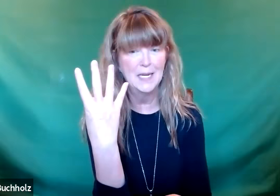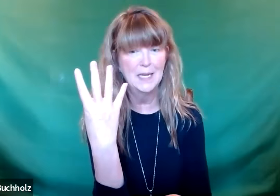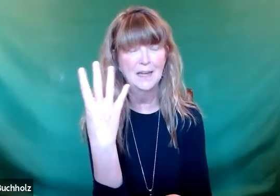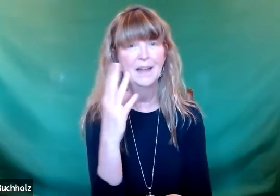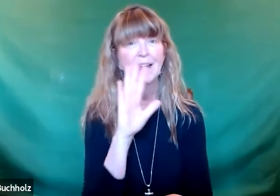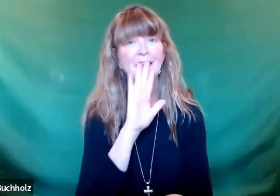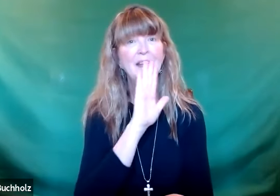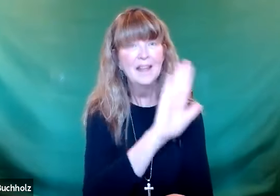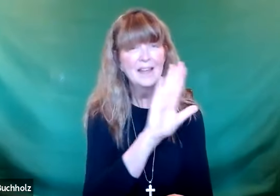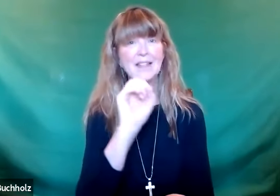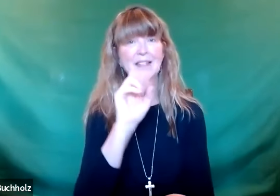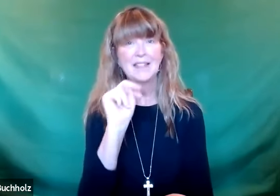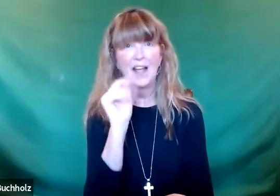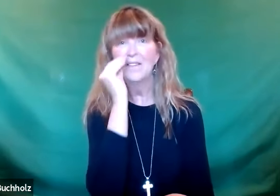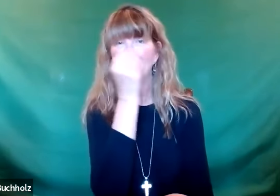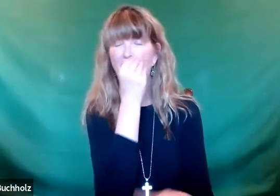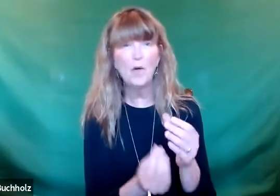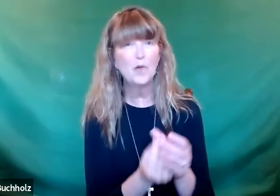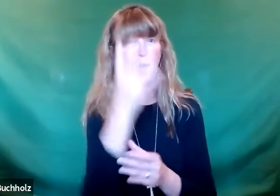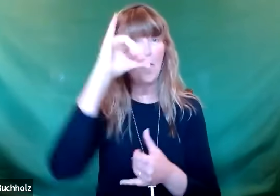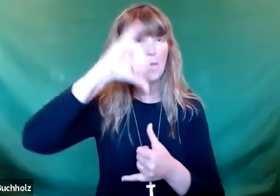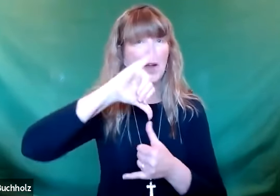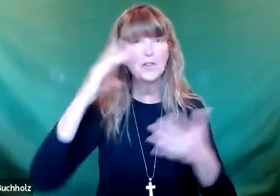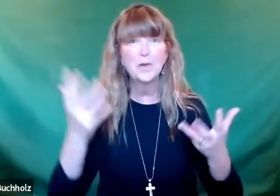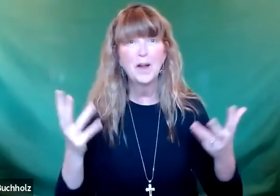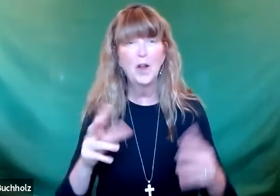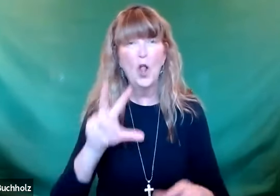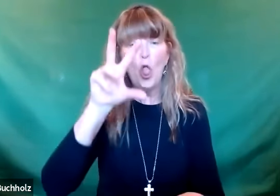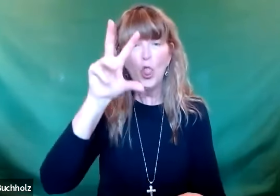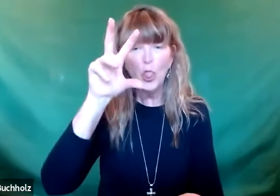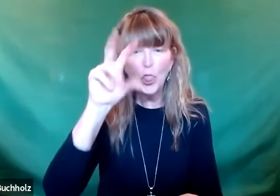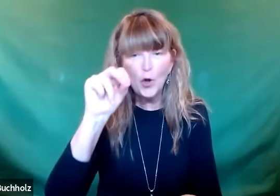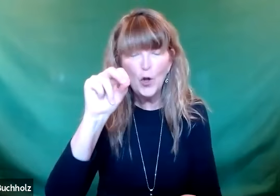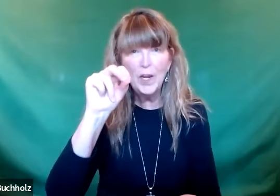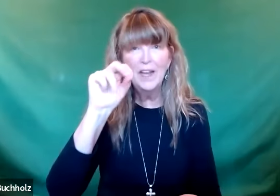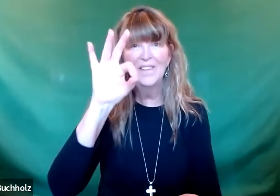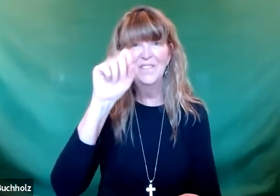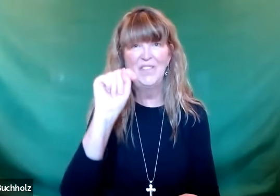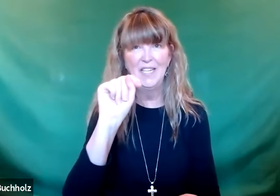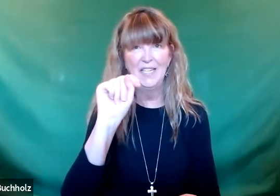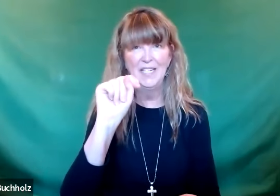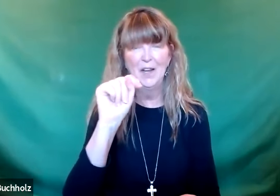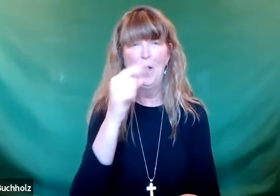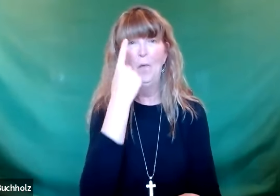and his, this was set in 2014, and his sunflower grew to a height of 30 feet.